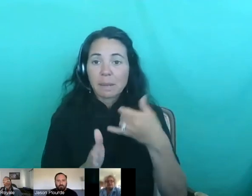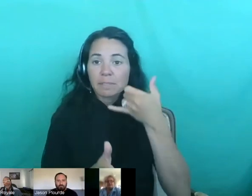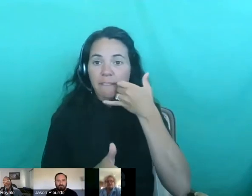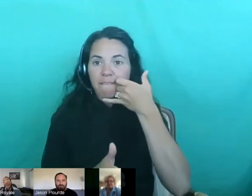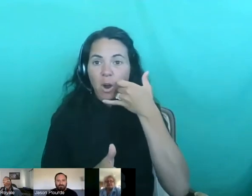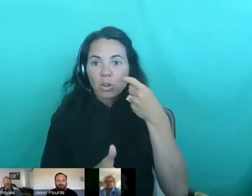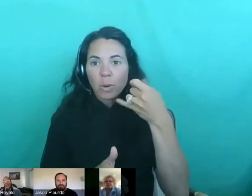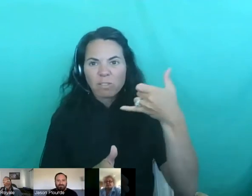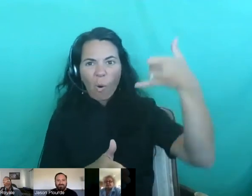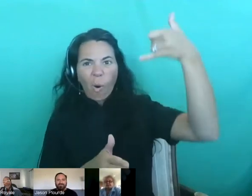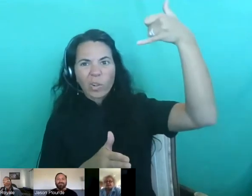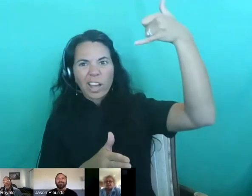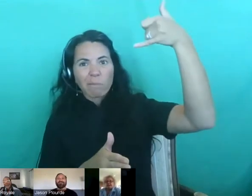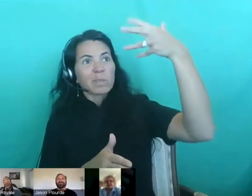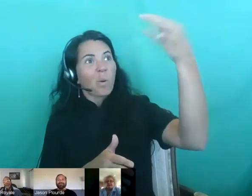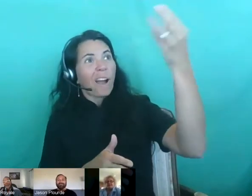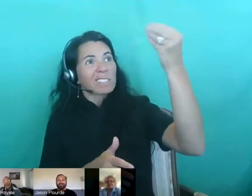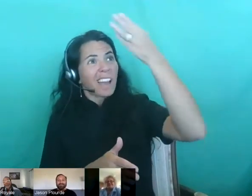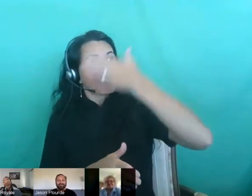front yard to get reception.